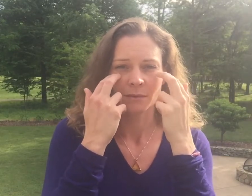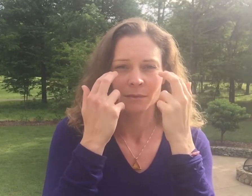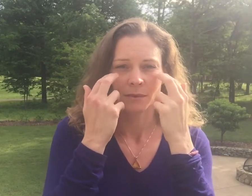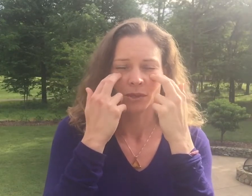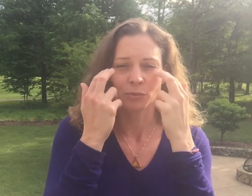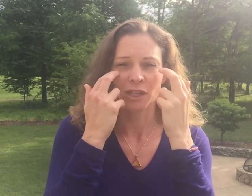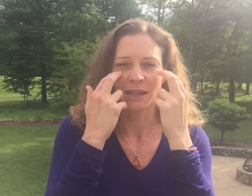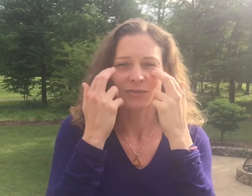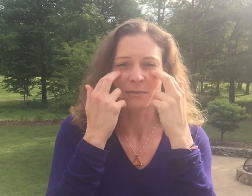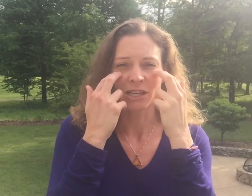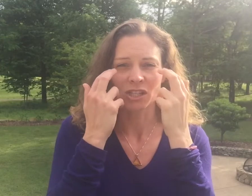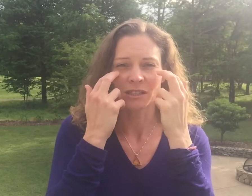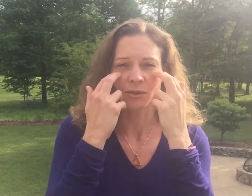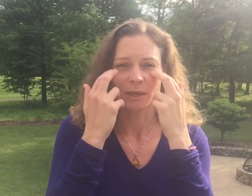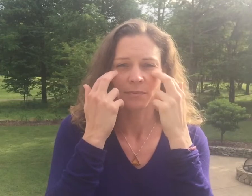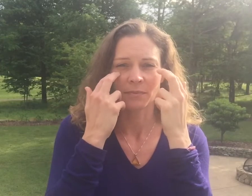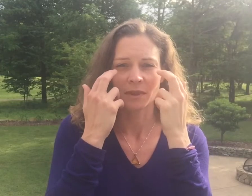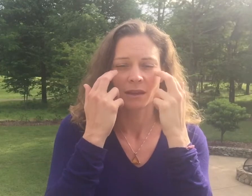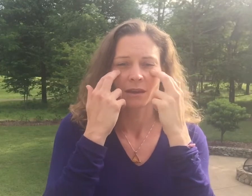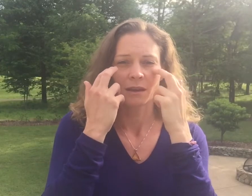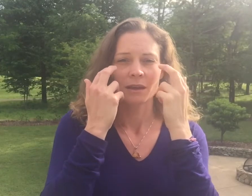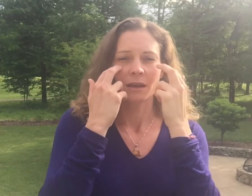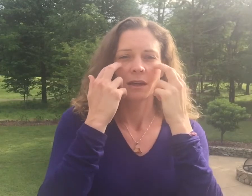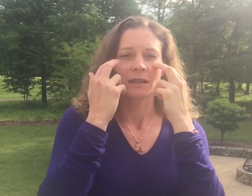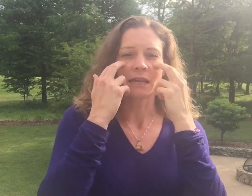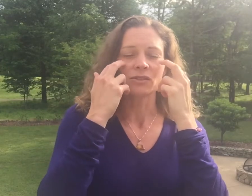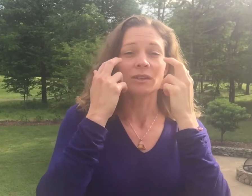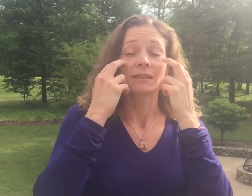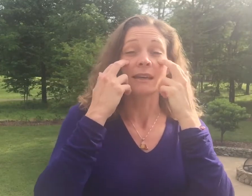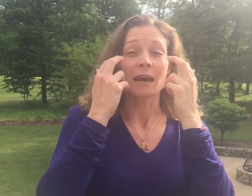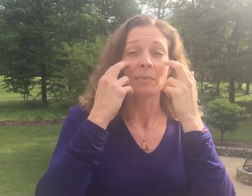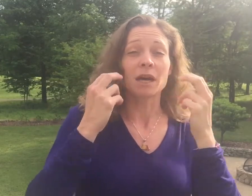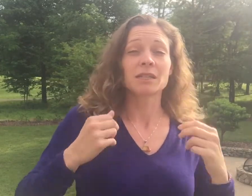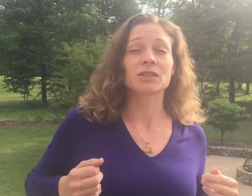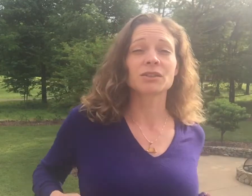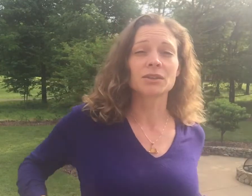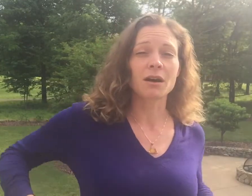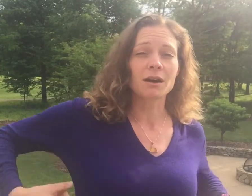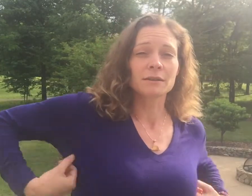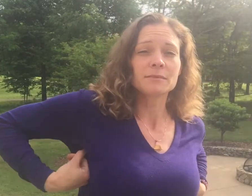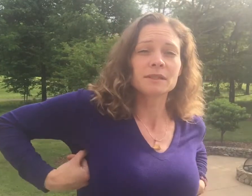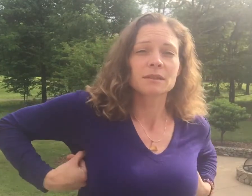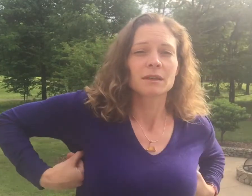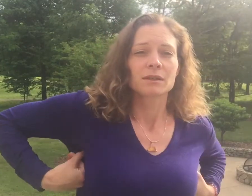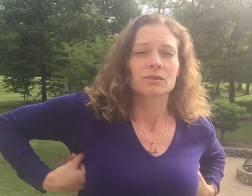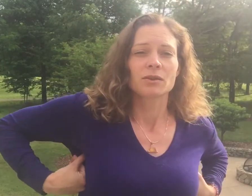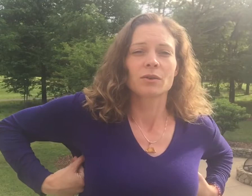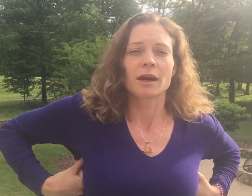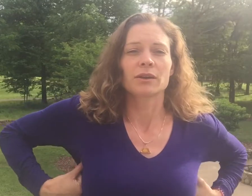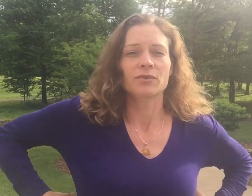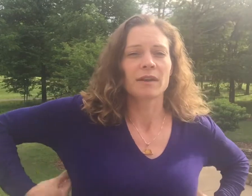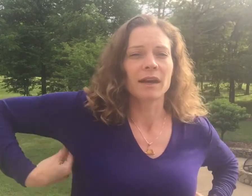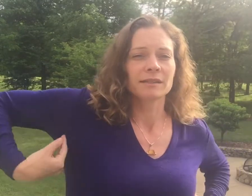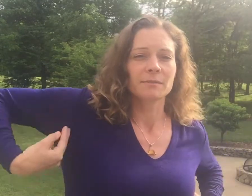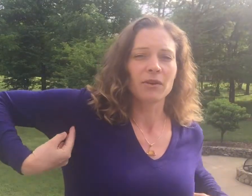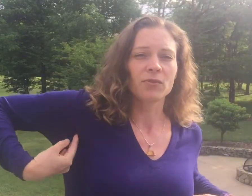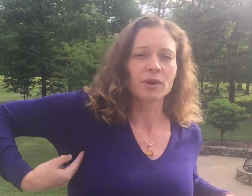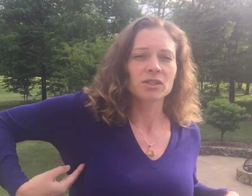You're putting information into it. Next, you're going to tap under your arms. So how you find that is about four inches